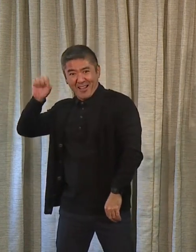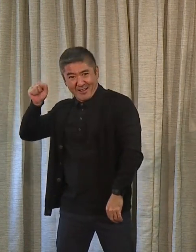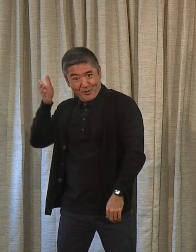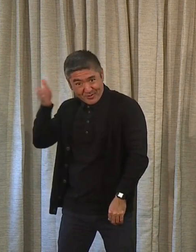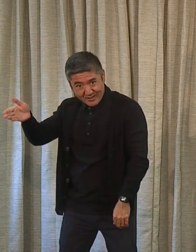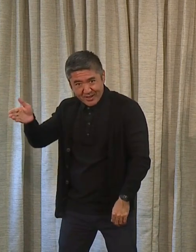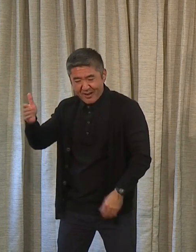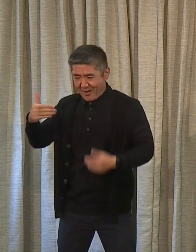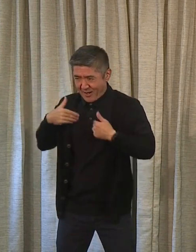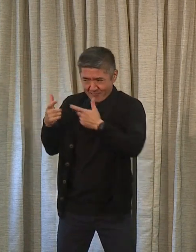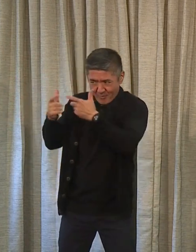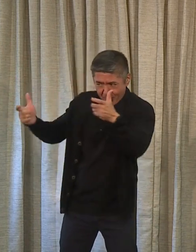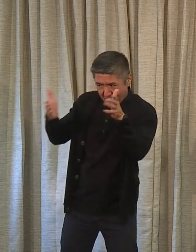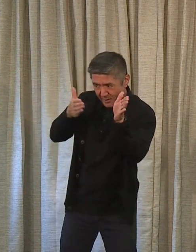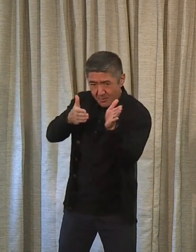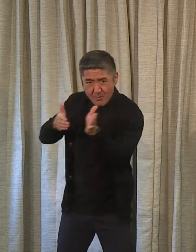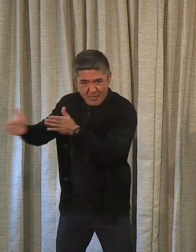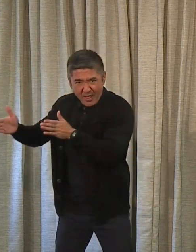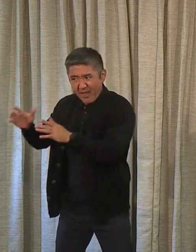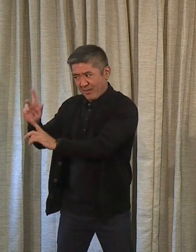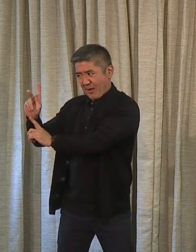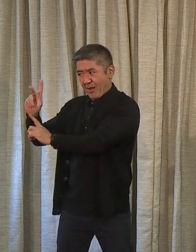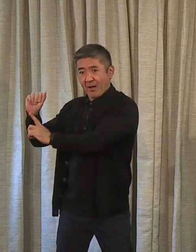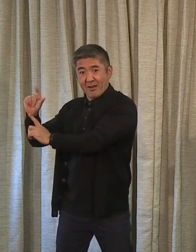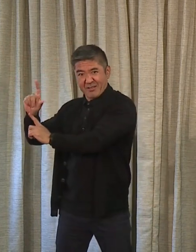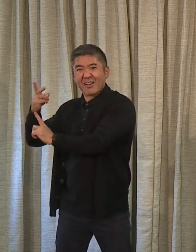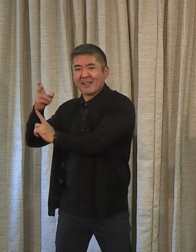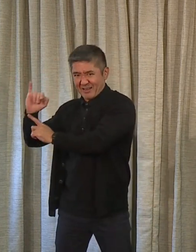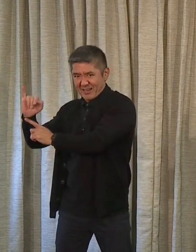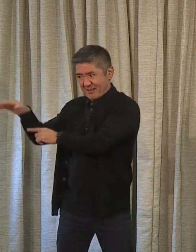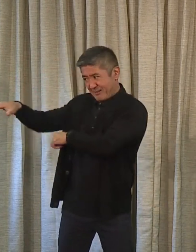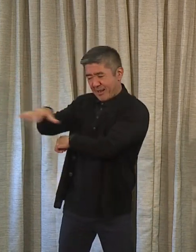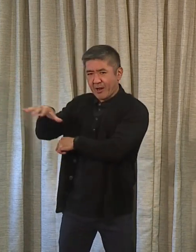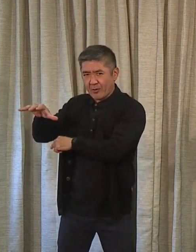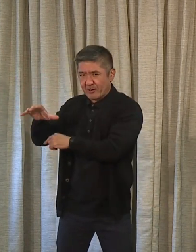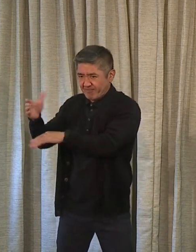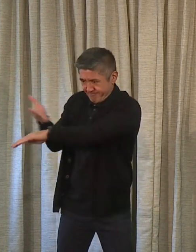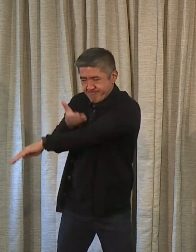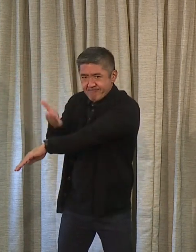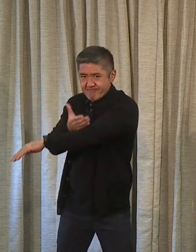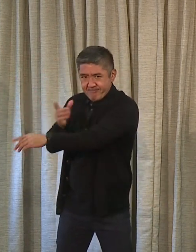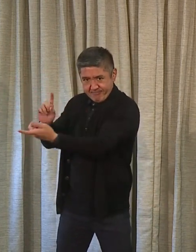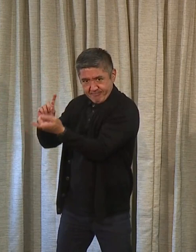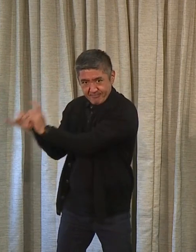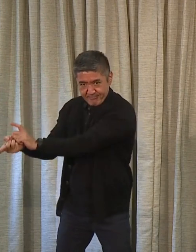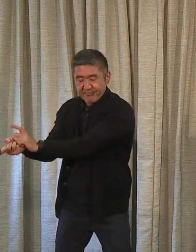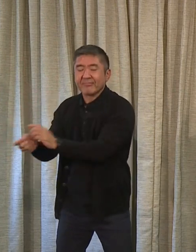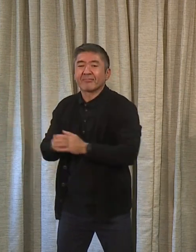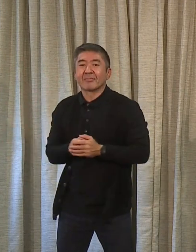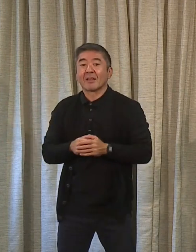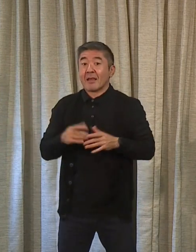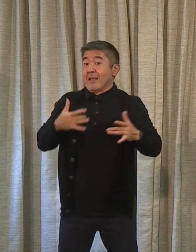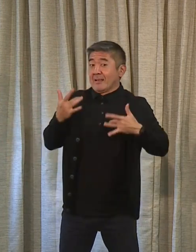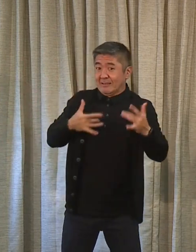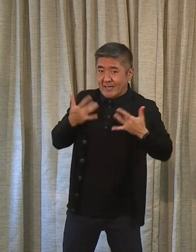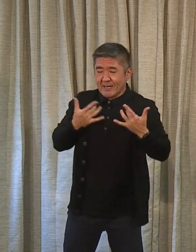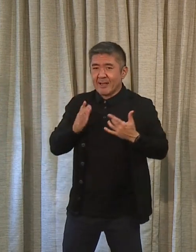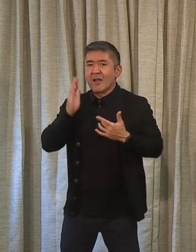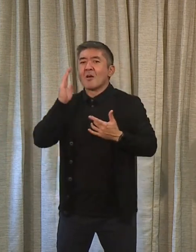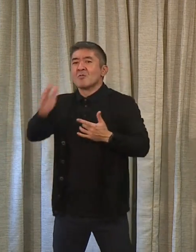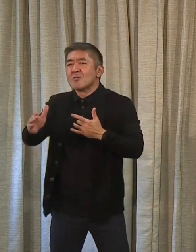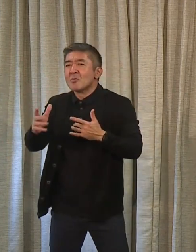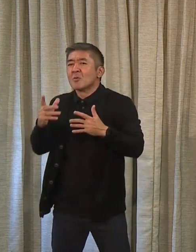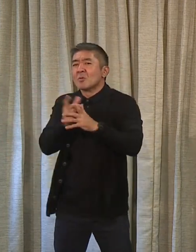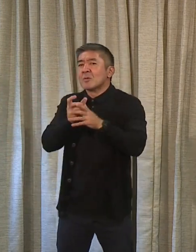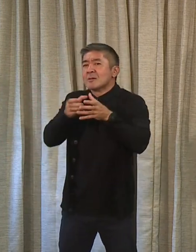plan of that campus in Kalihi. Also, really exciting to me is we're going to be extending our traffic